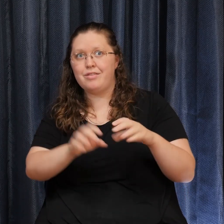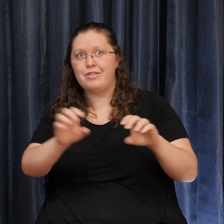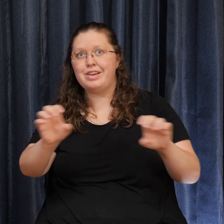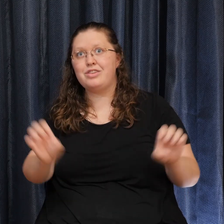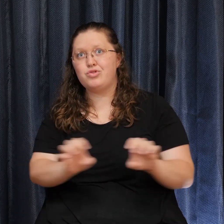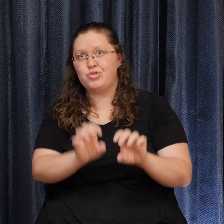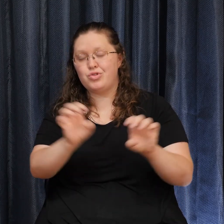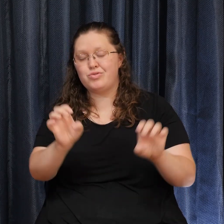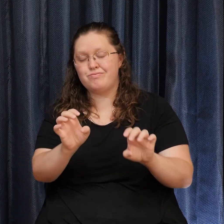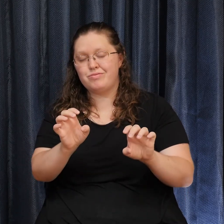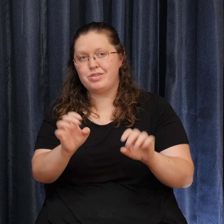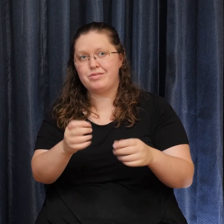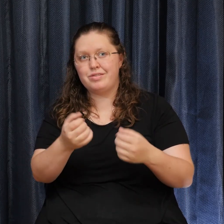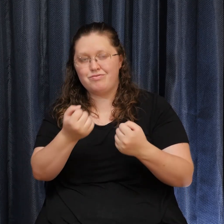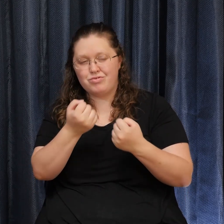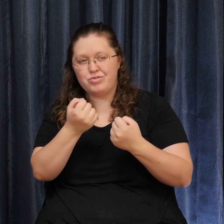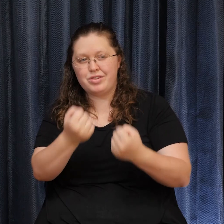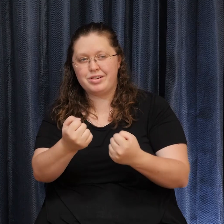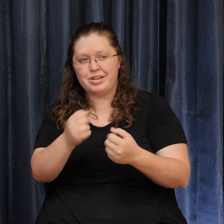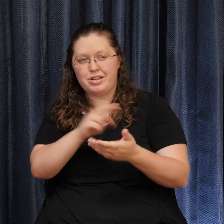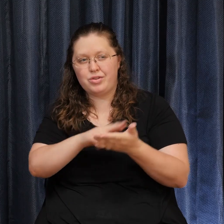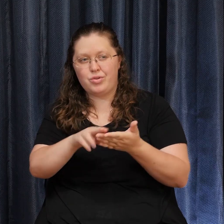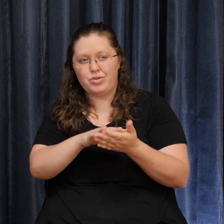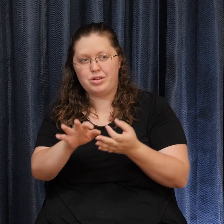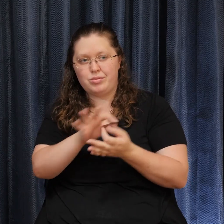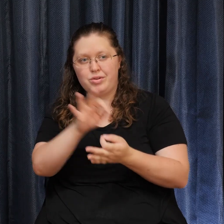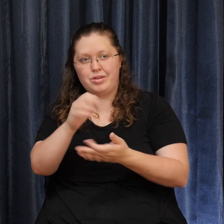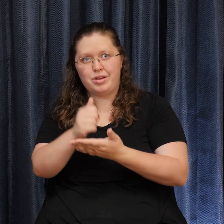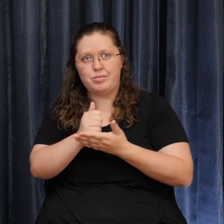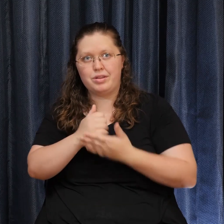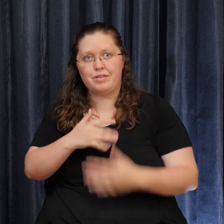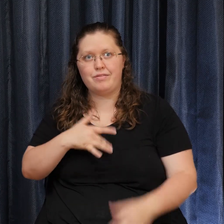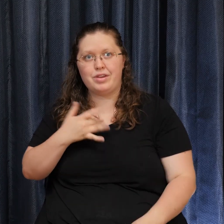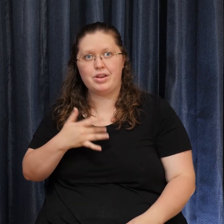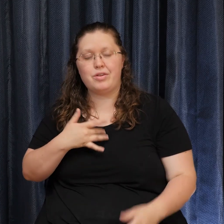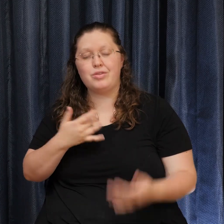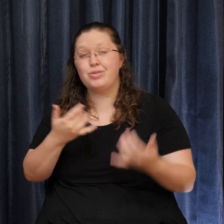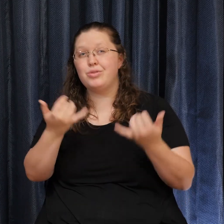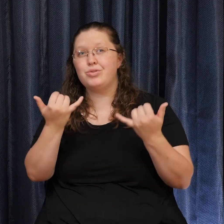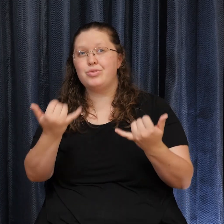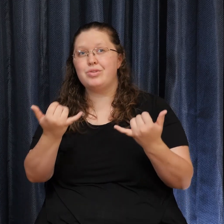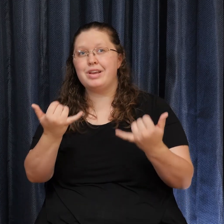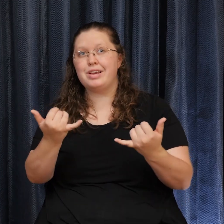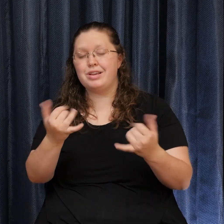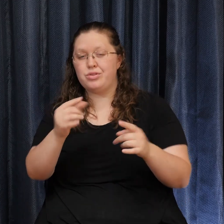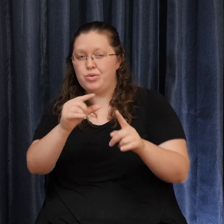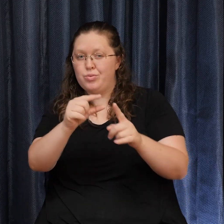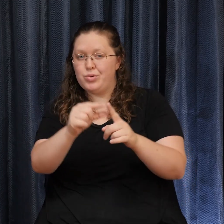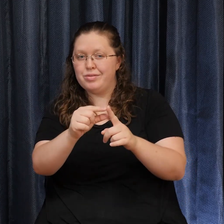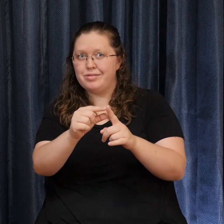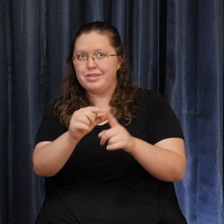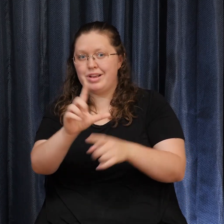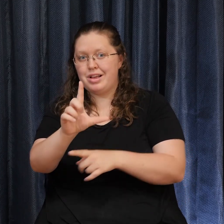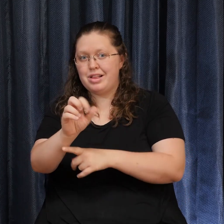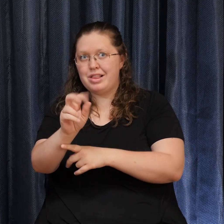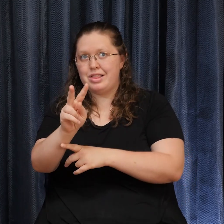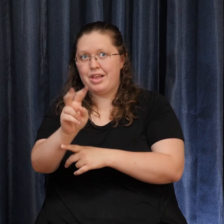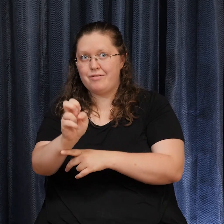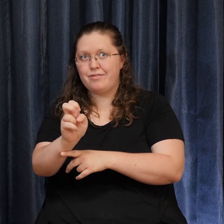Spirit brings to us. Today's daily word is appropriately love. I am a loving presence to